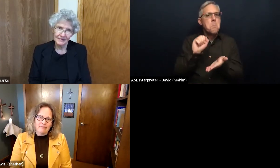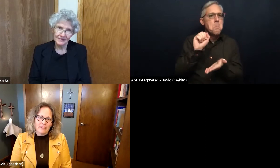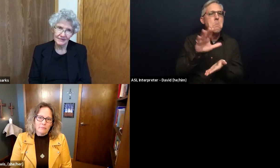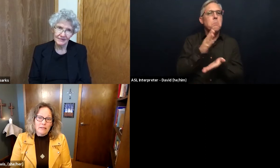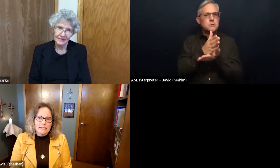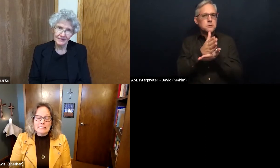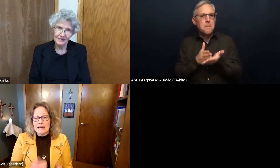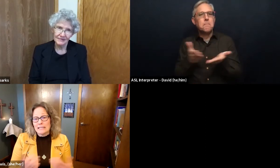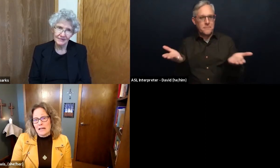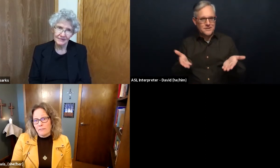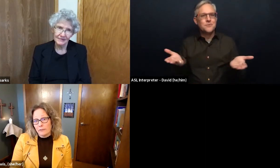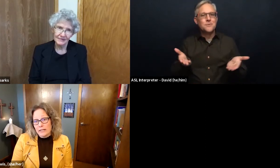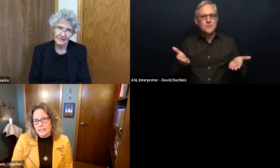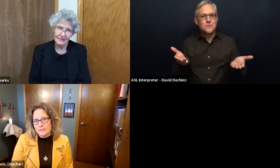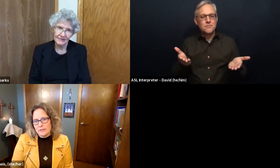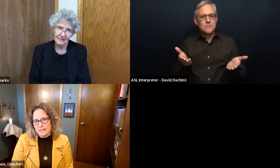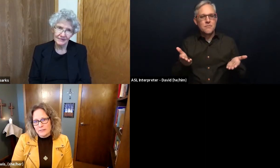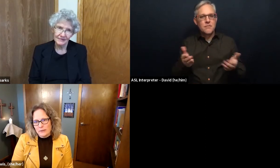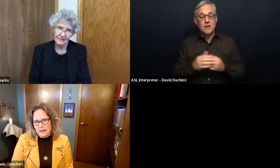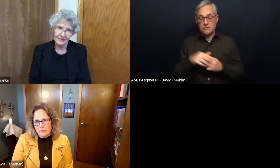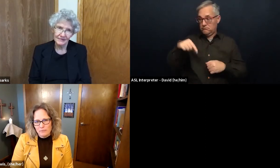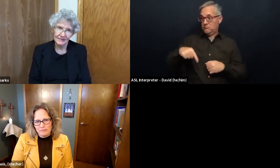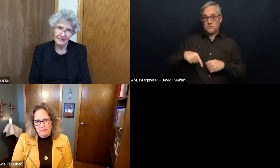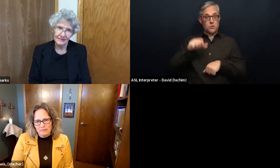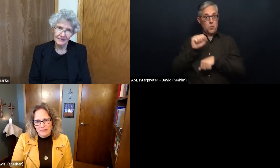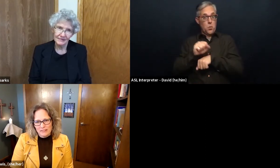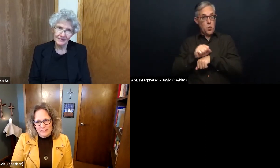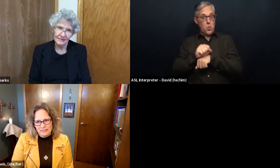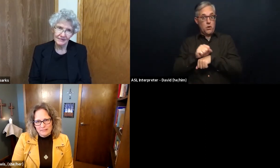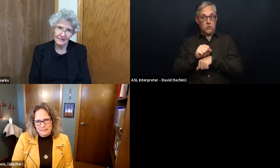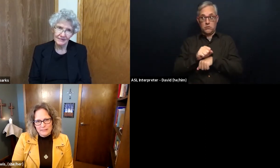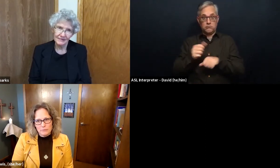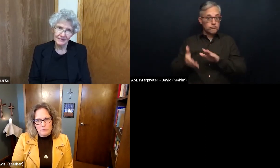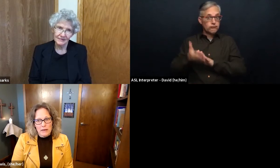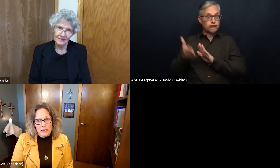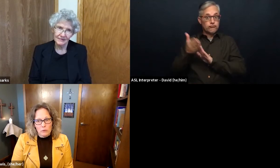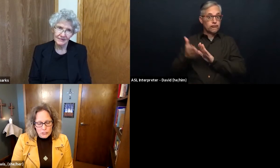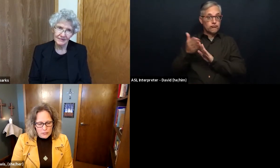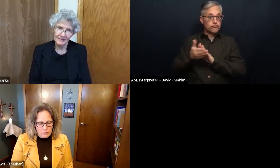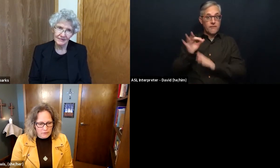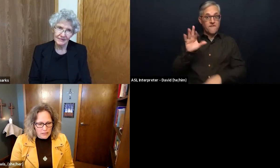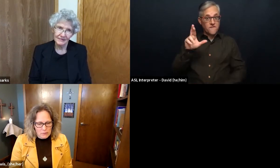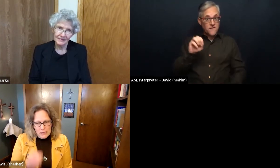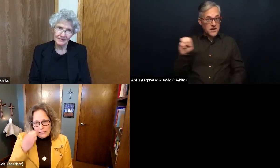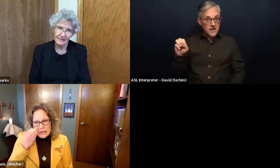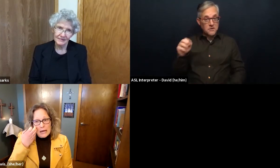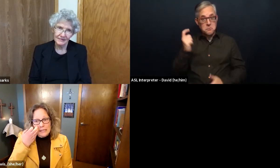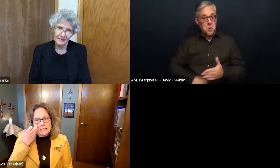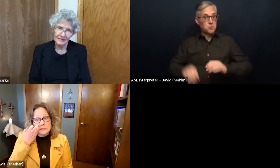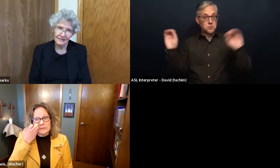Because it's not free to do this work, to make worship available online, to